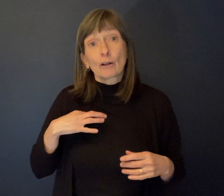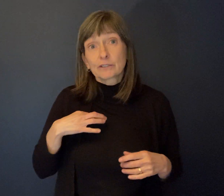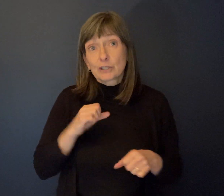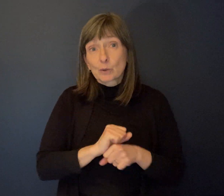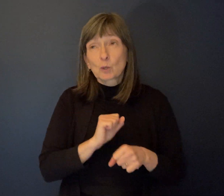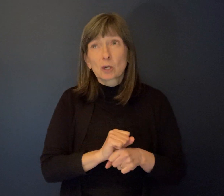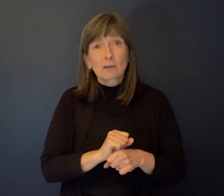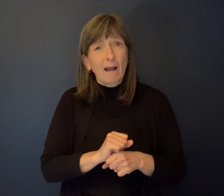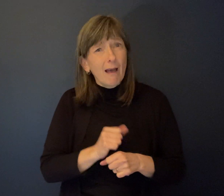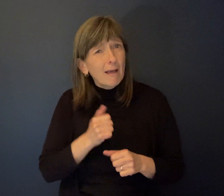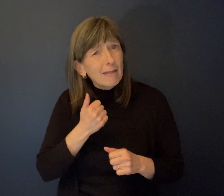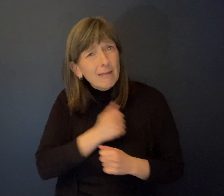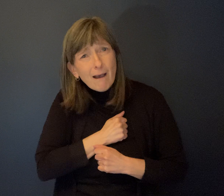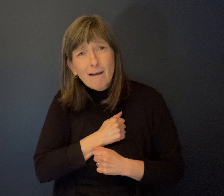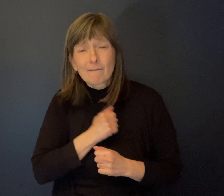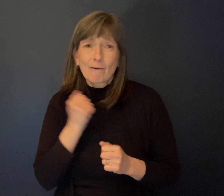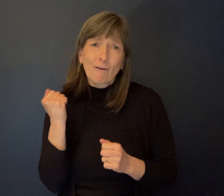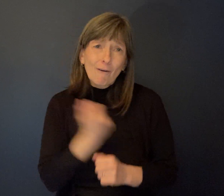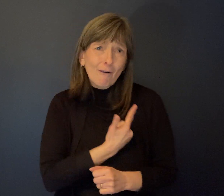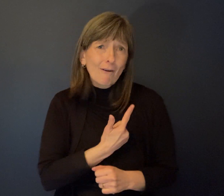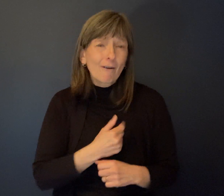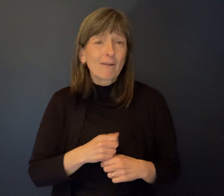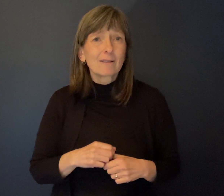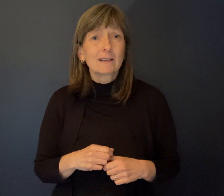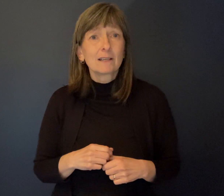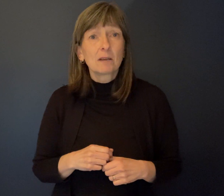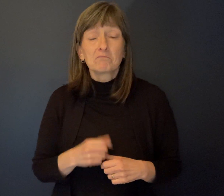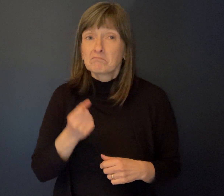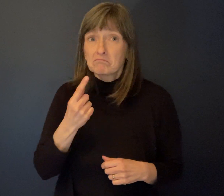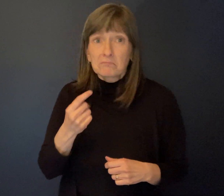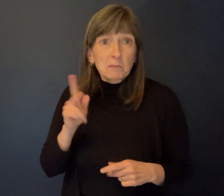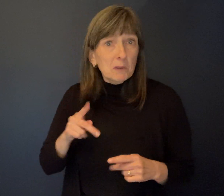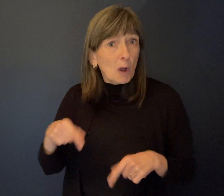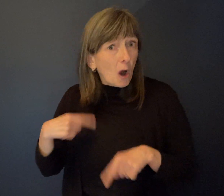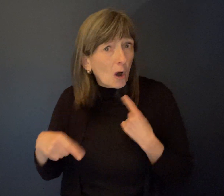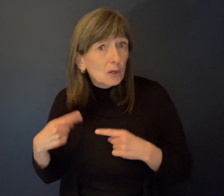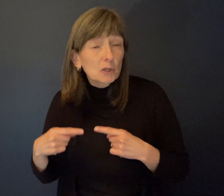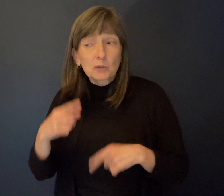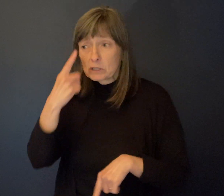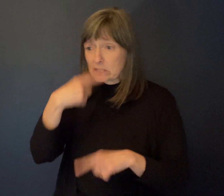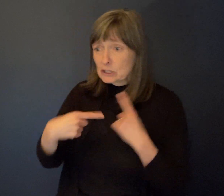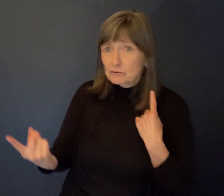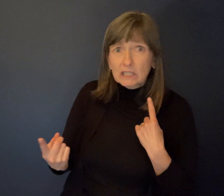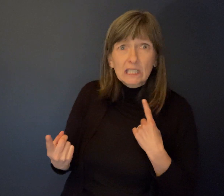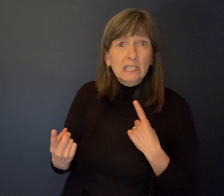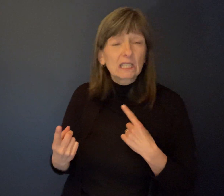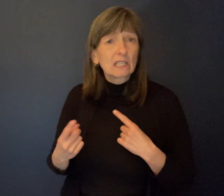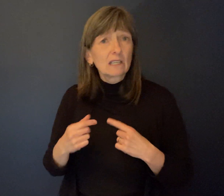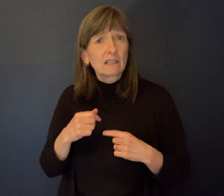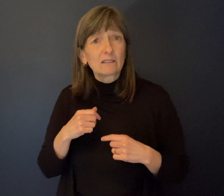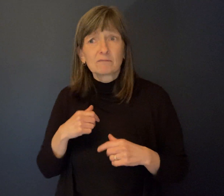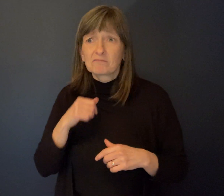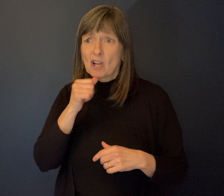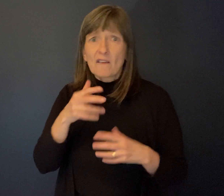Don't get me wrong. There were lots of times when people were, you know, disagreeing with you and arguing with you and you weren't getting things. Uh, moving forward like you would like.